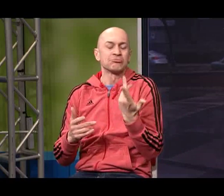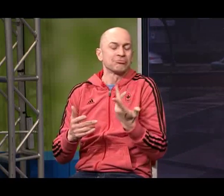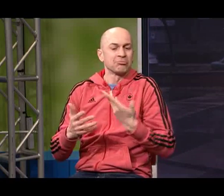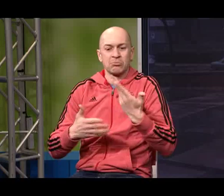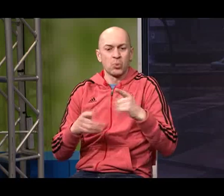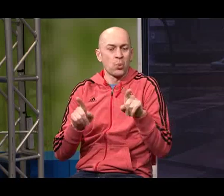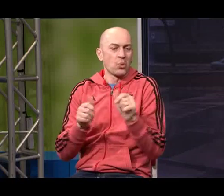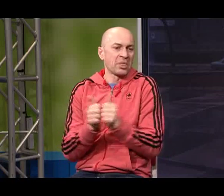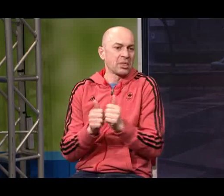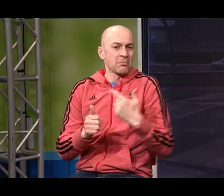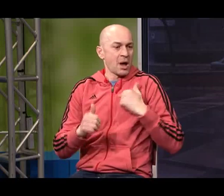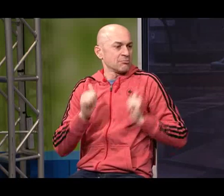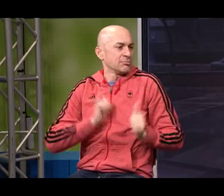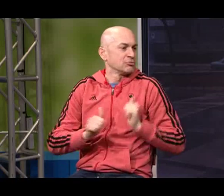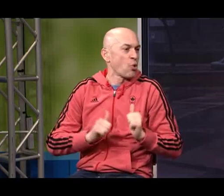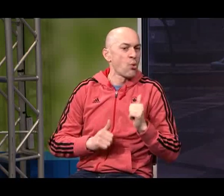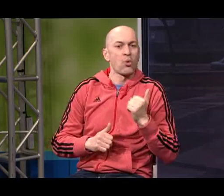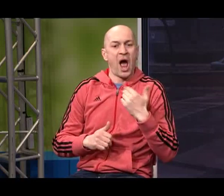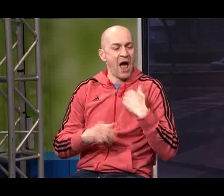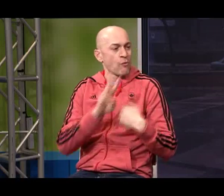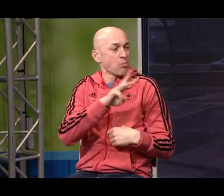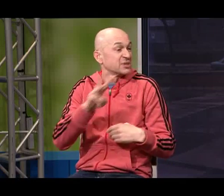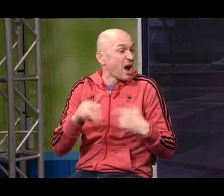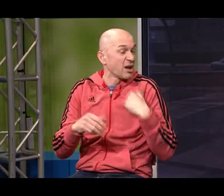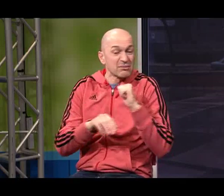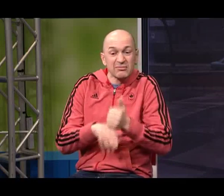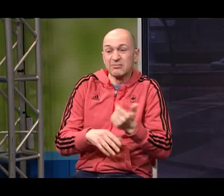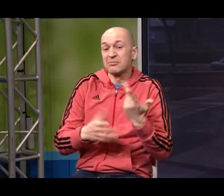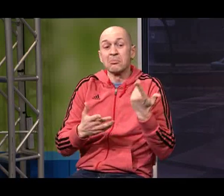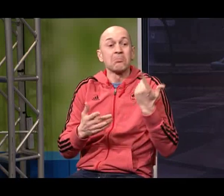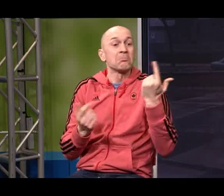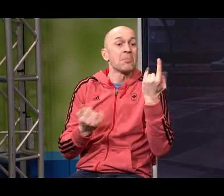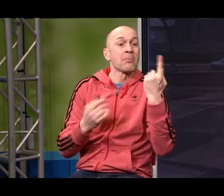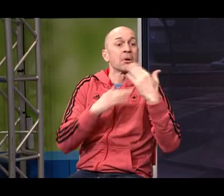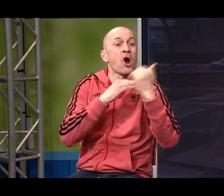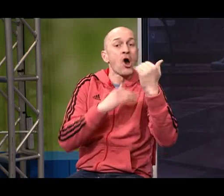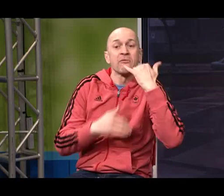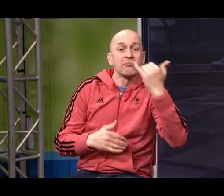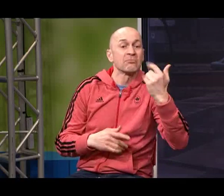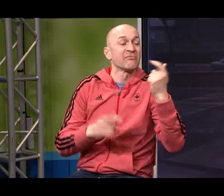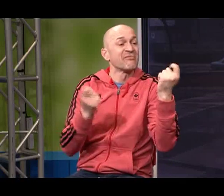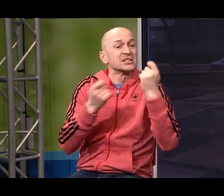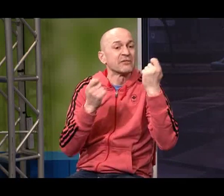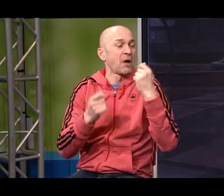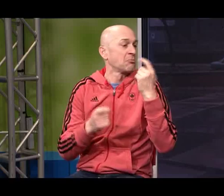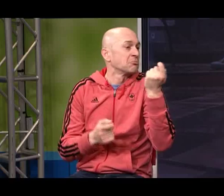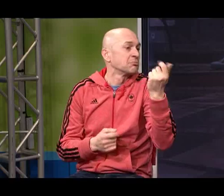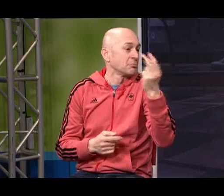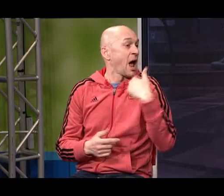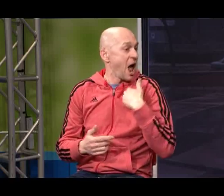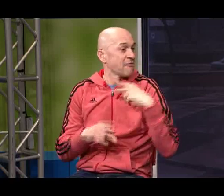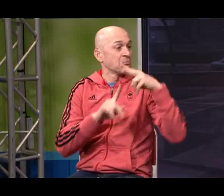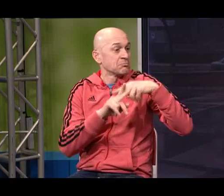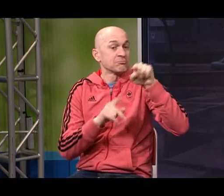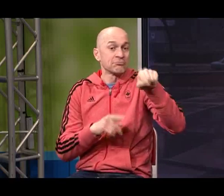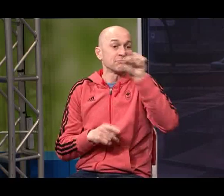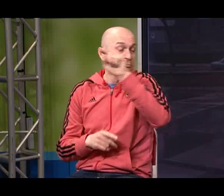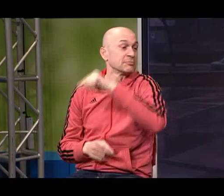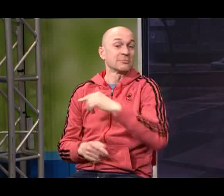But spending time just locally You know when I do have a website And maybe through that I'll get called in to do various